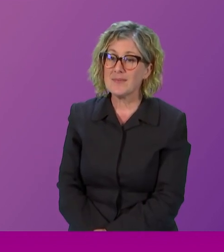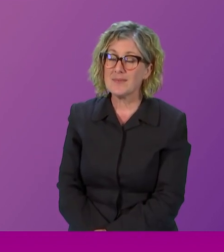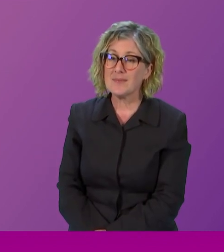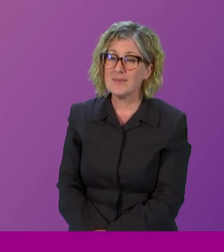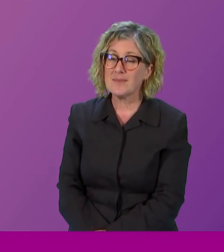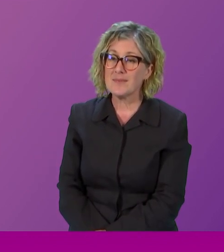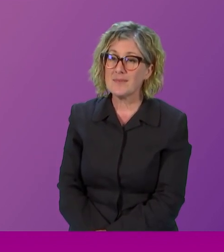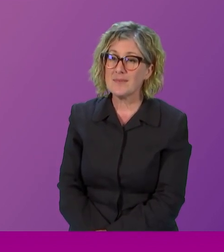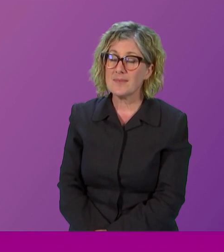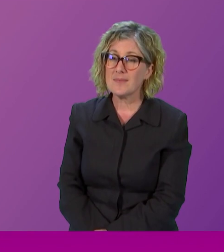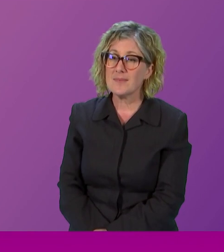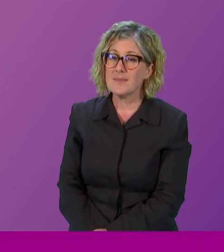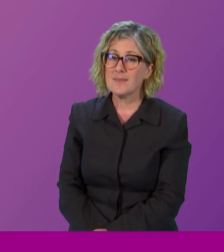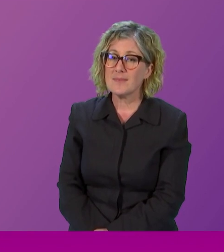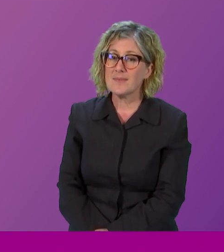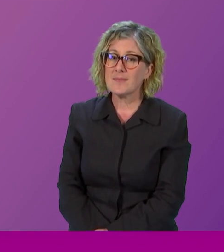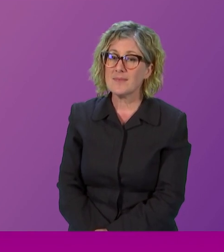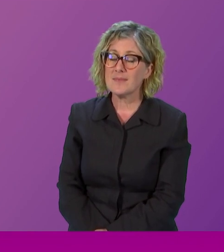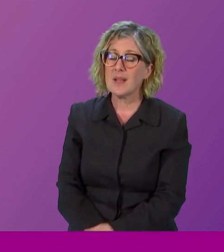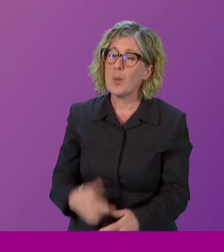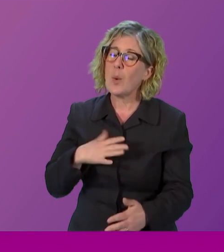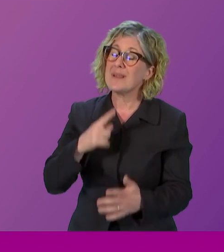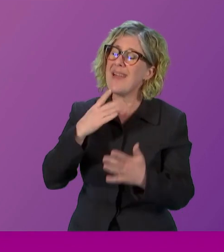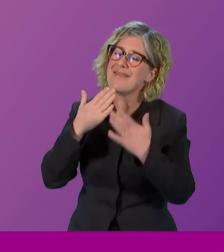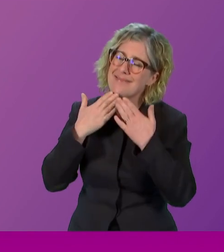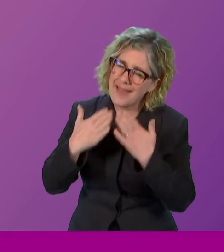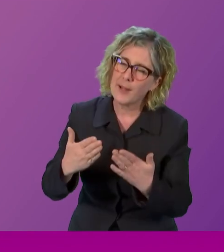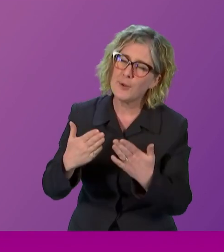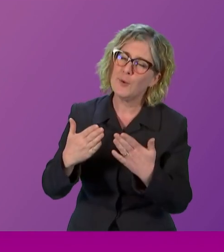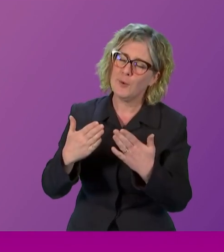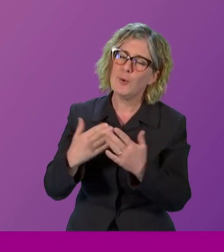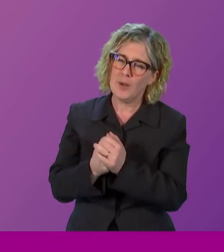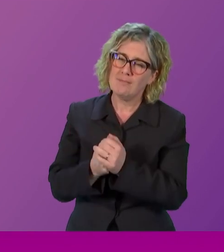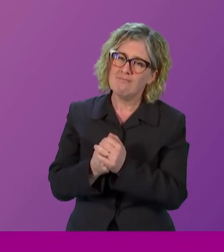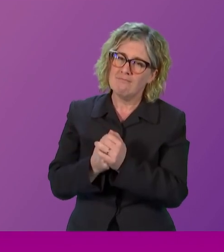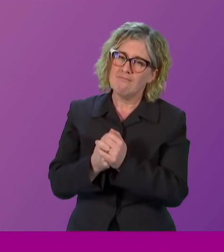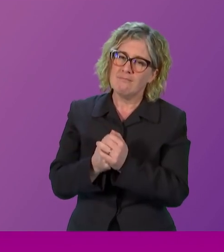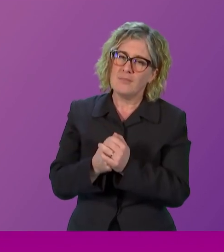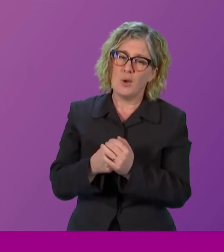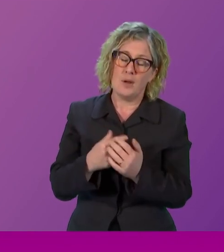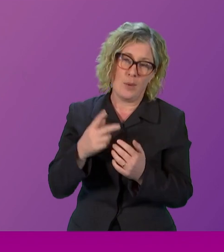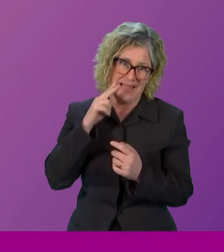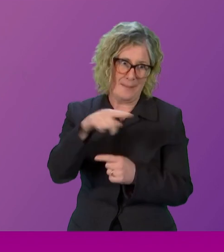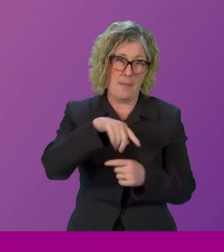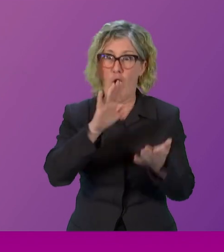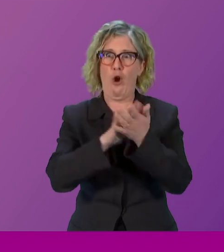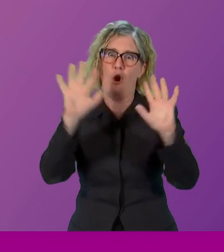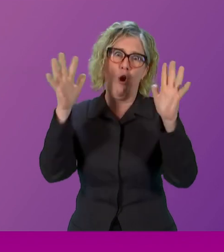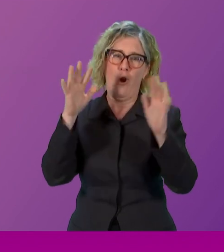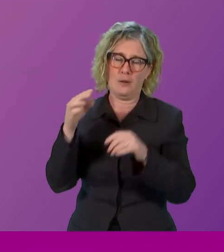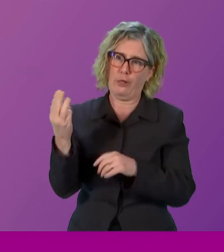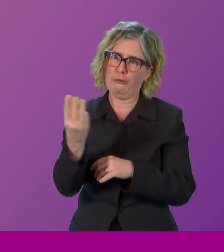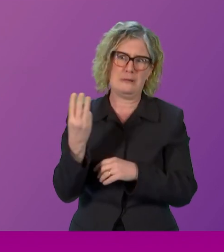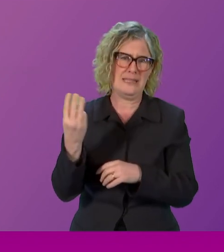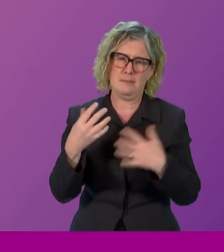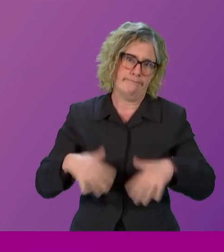Thank you. You can tell people they're appreciated, and it doesn't matter, there's still some people don't feel good, don't know